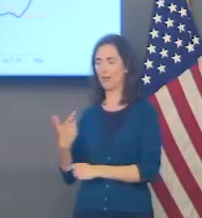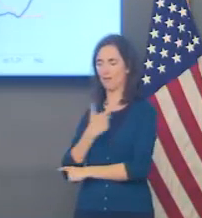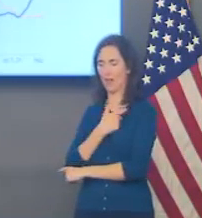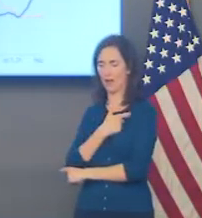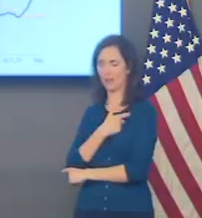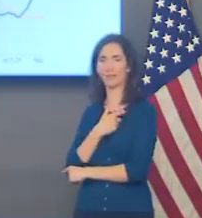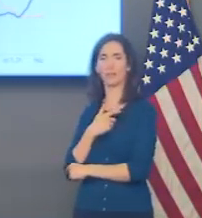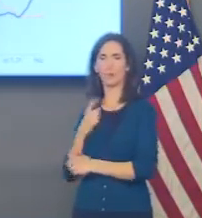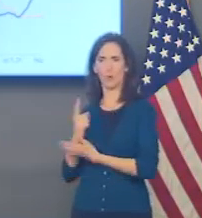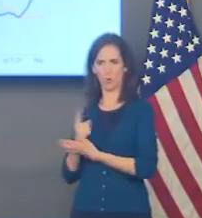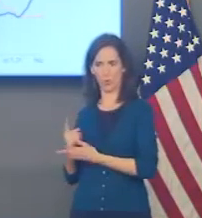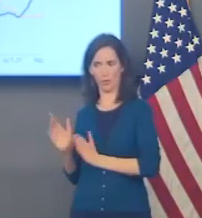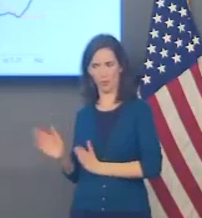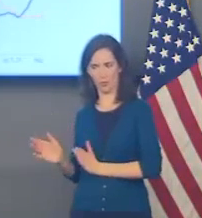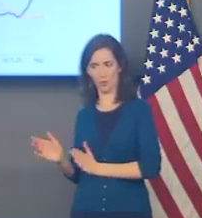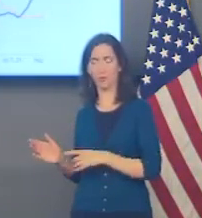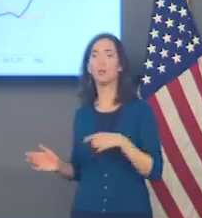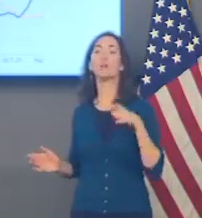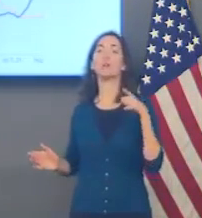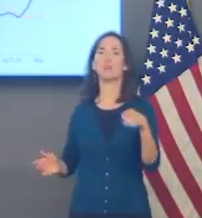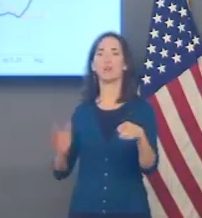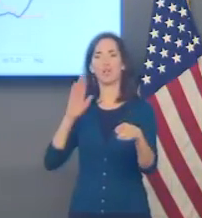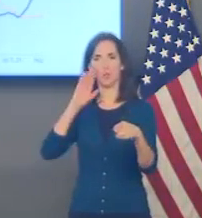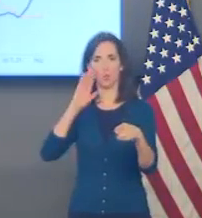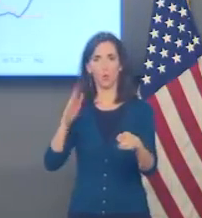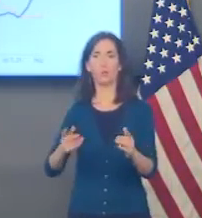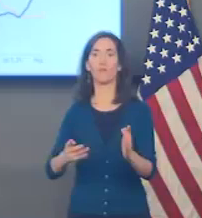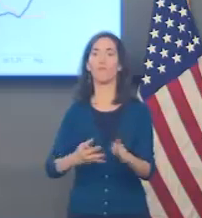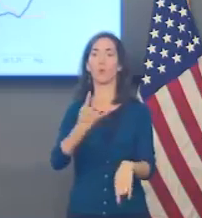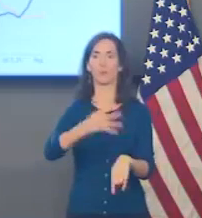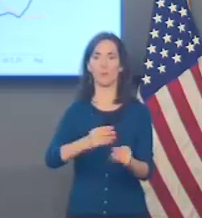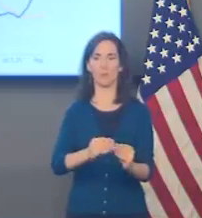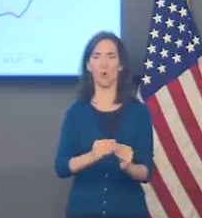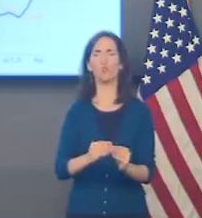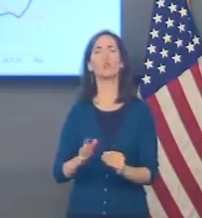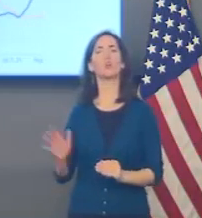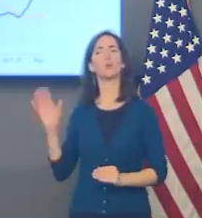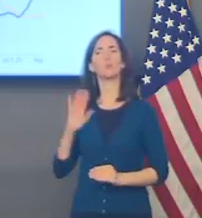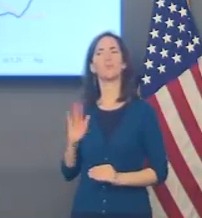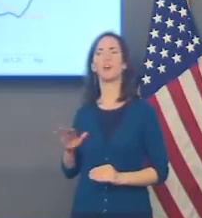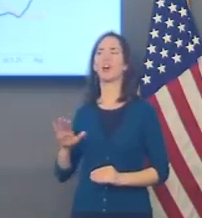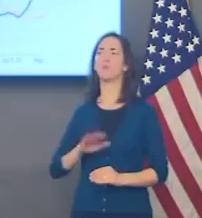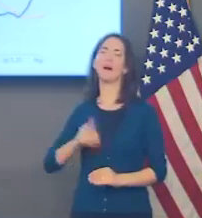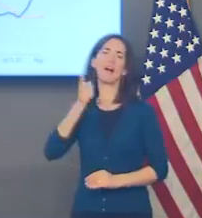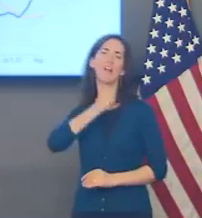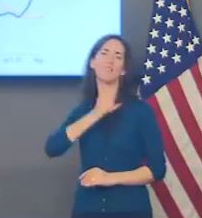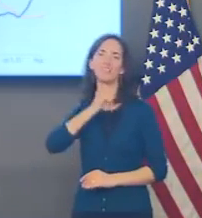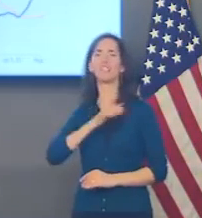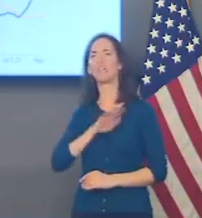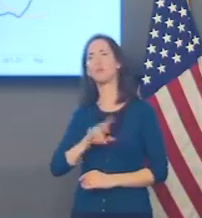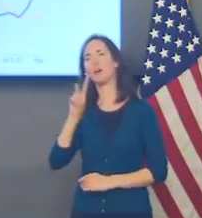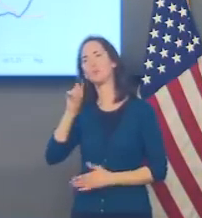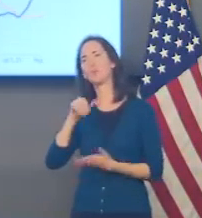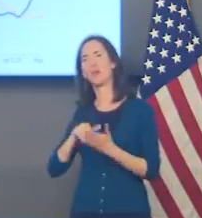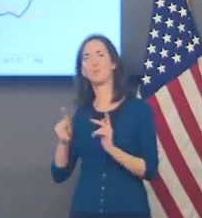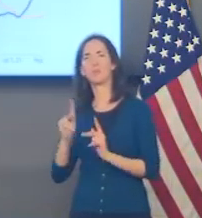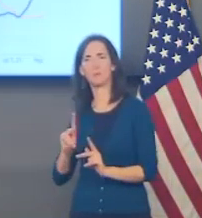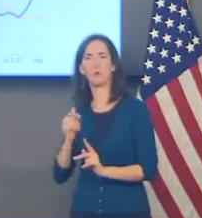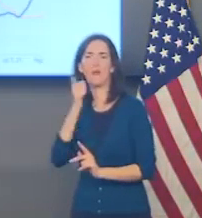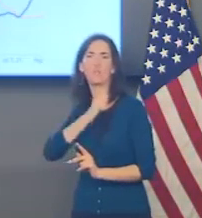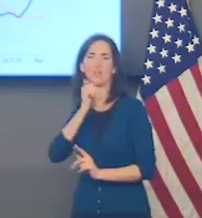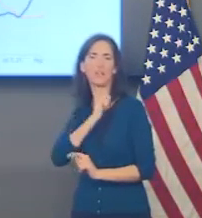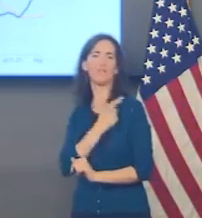,000 new vaccine initiations a day to about 10,000 new vaccine initiations a day.